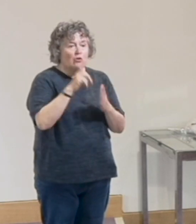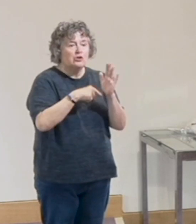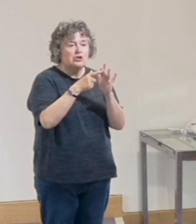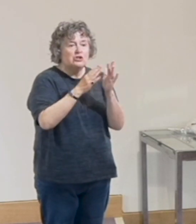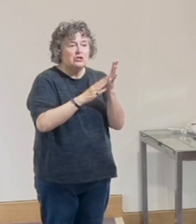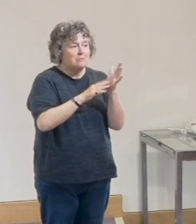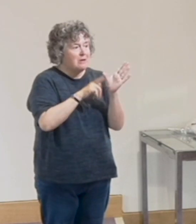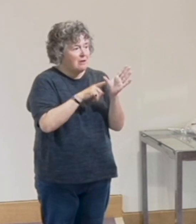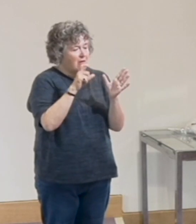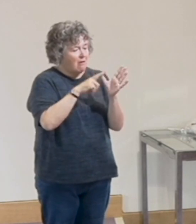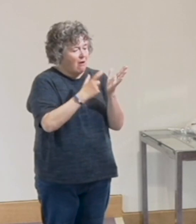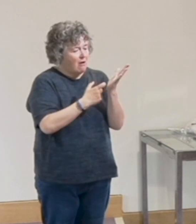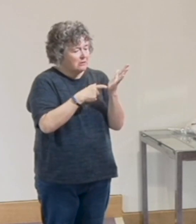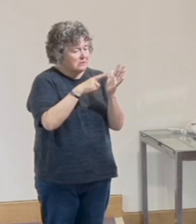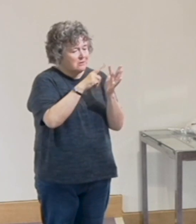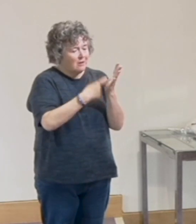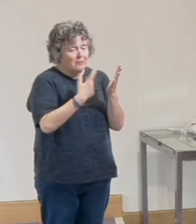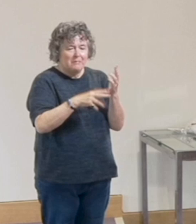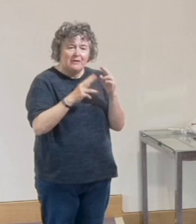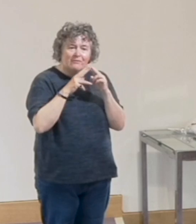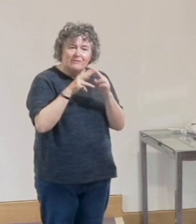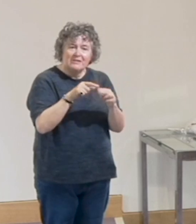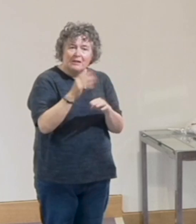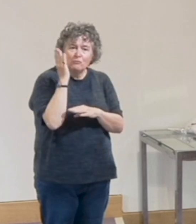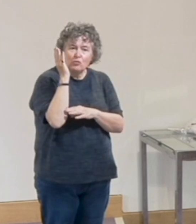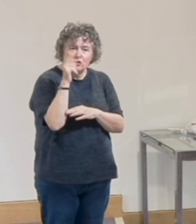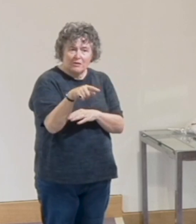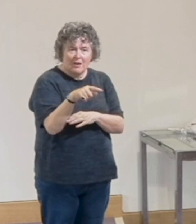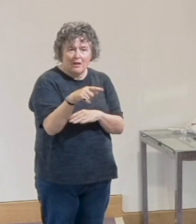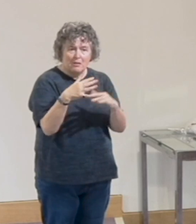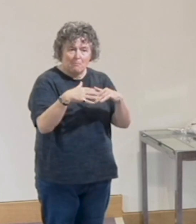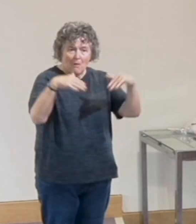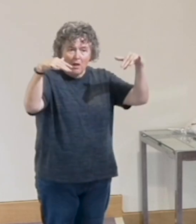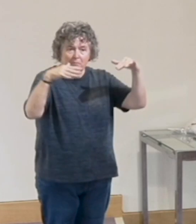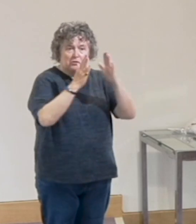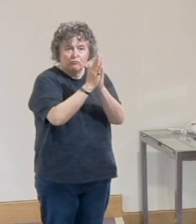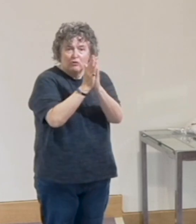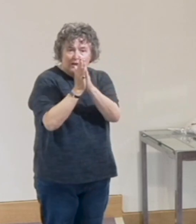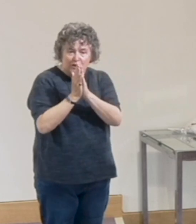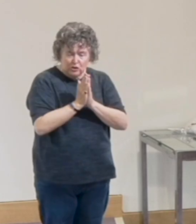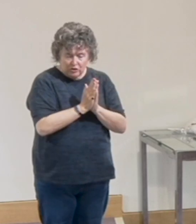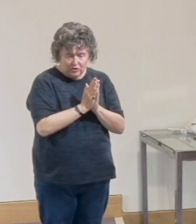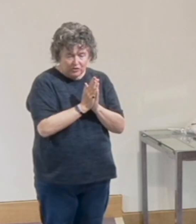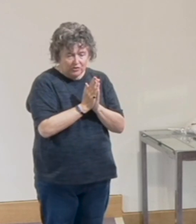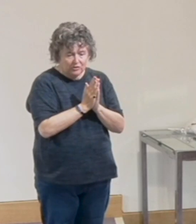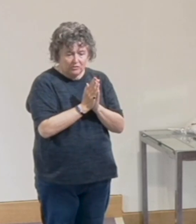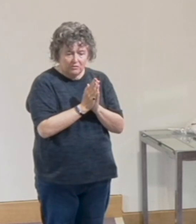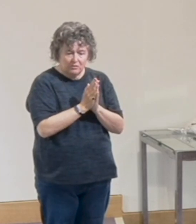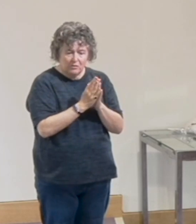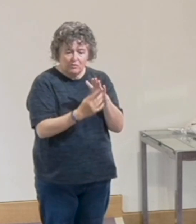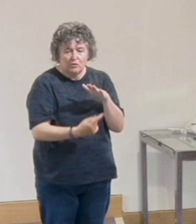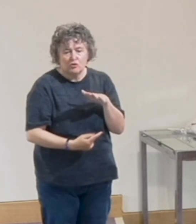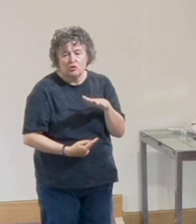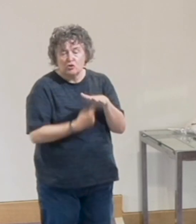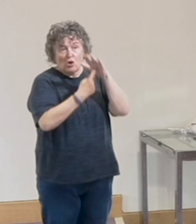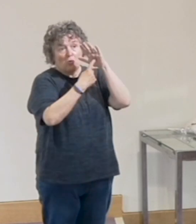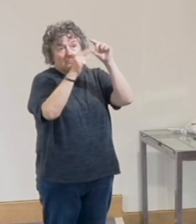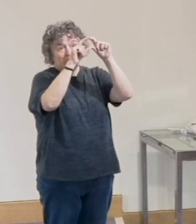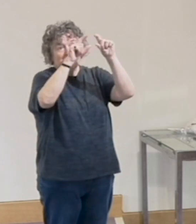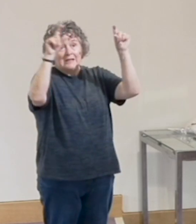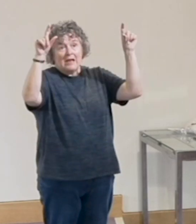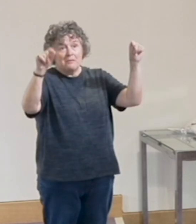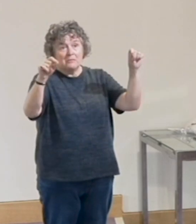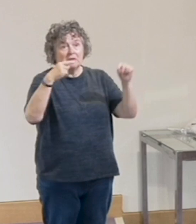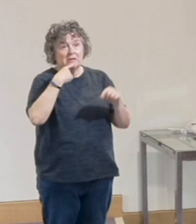And as part of the Declaration of Commitment, the very top statement they come up with was